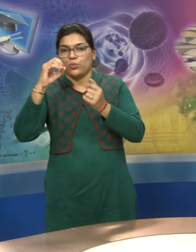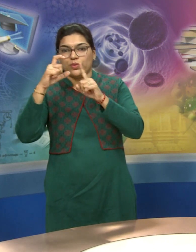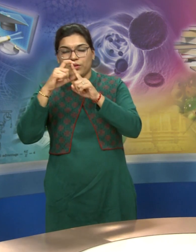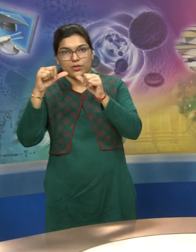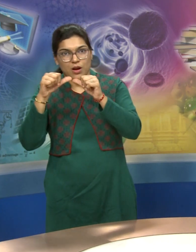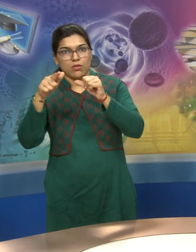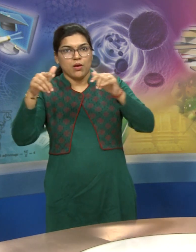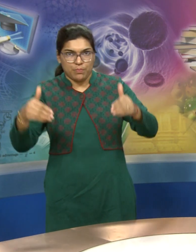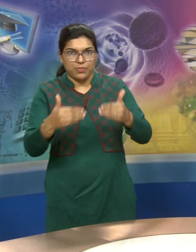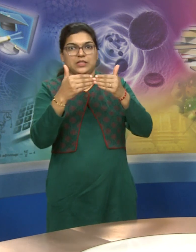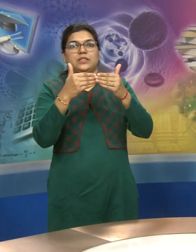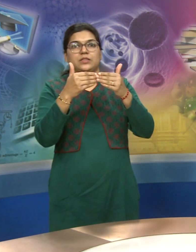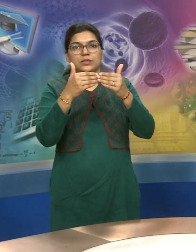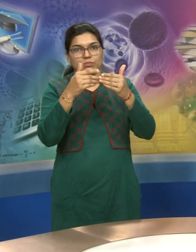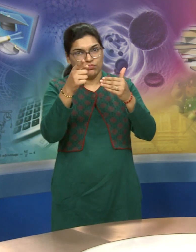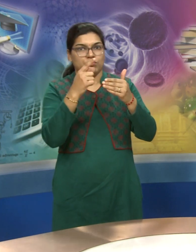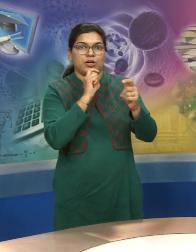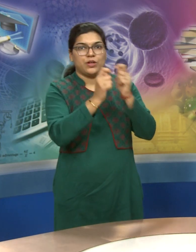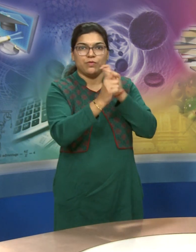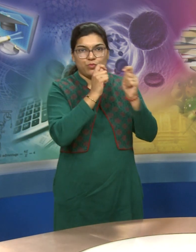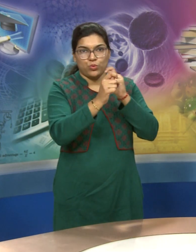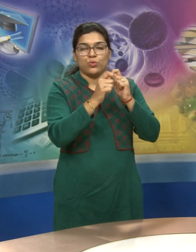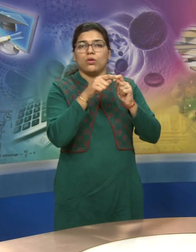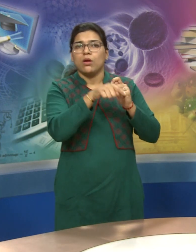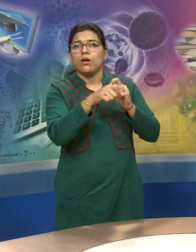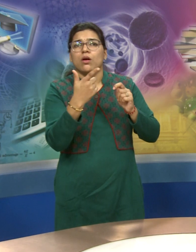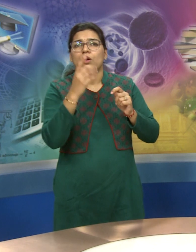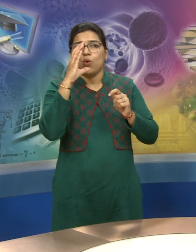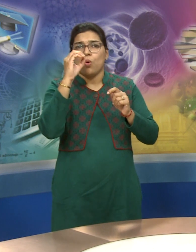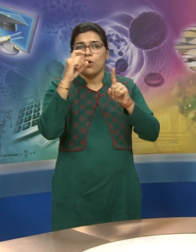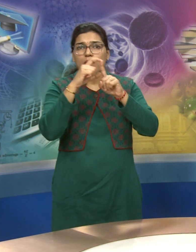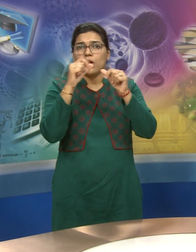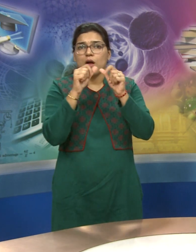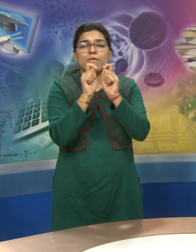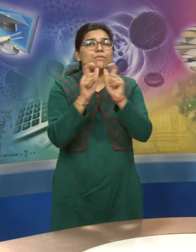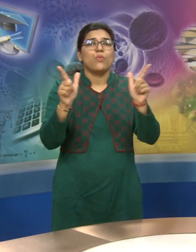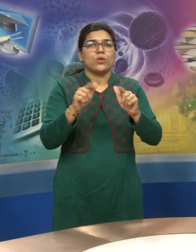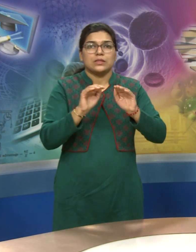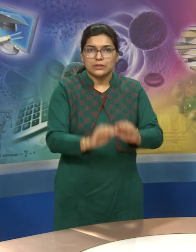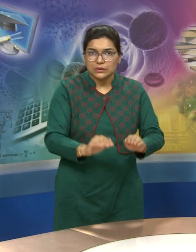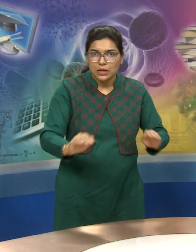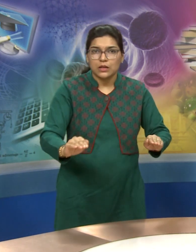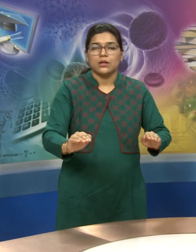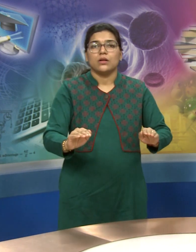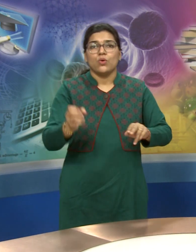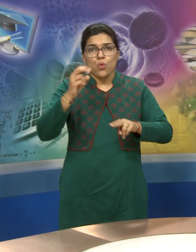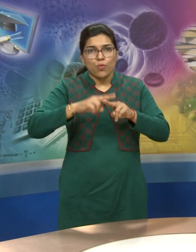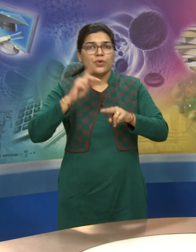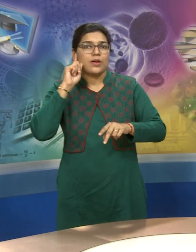Meet a CODA, child of deaf adult, or SODA, sibling of